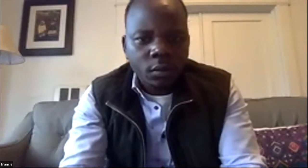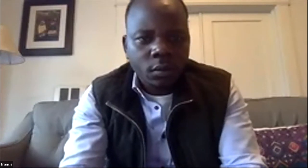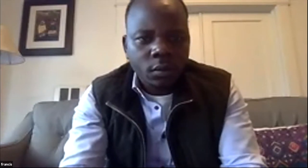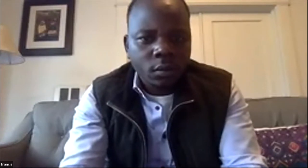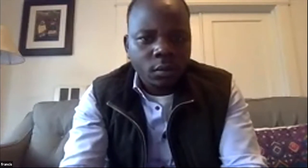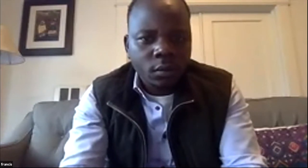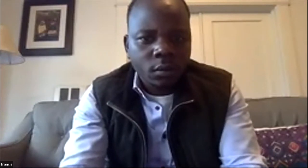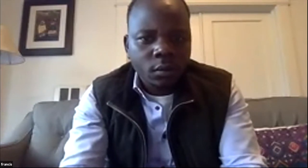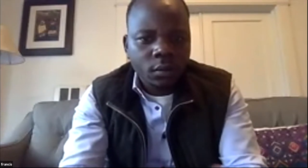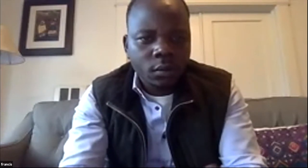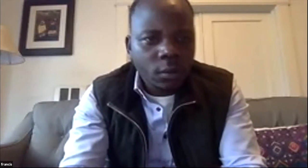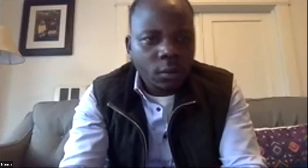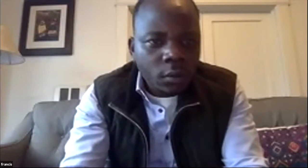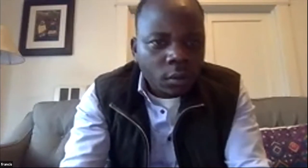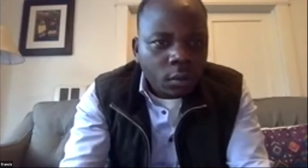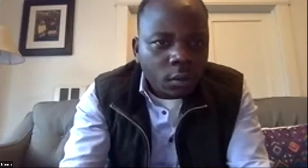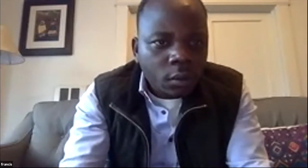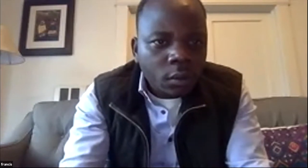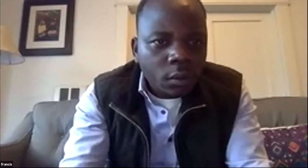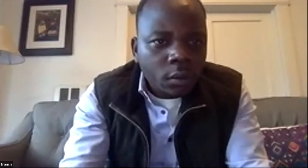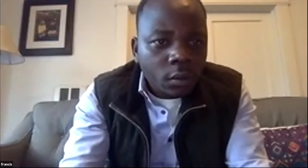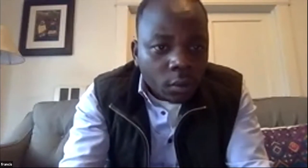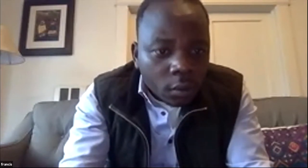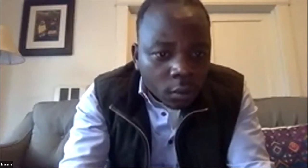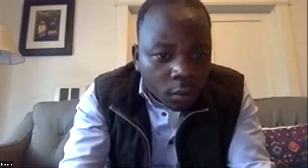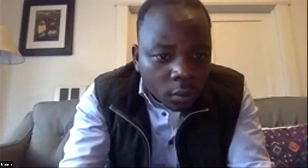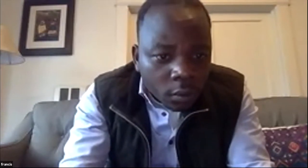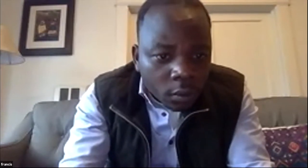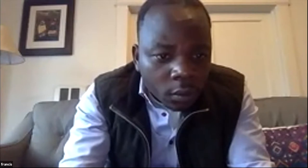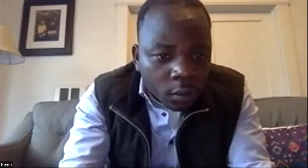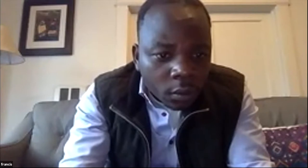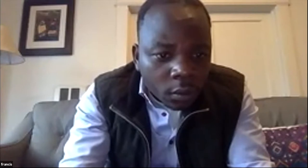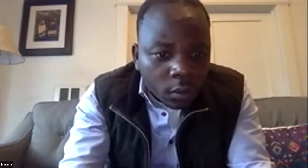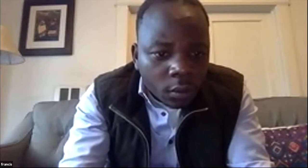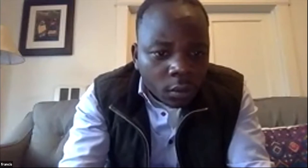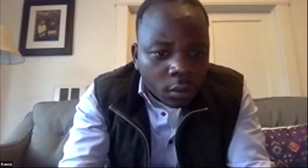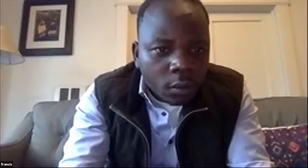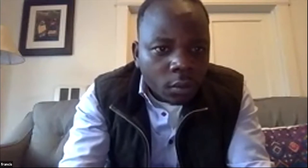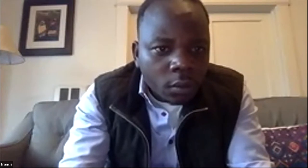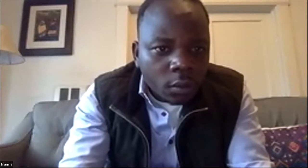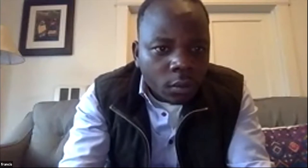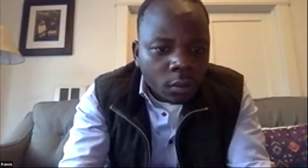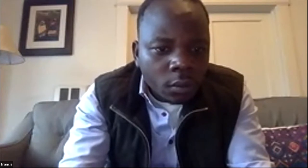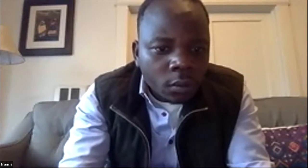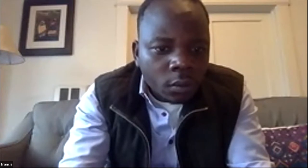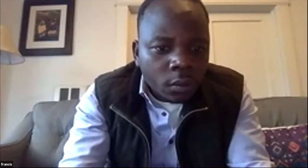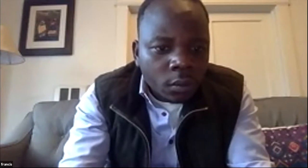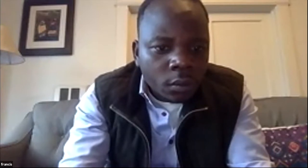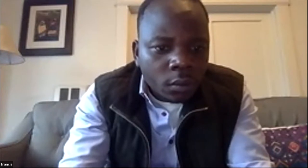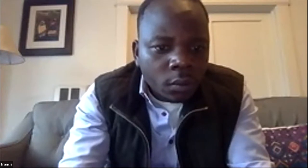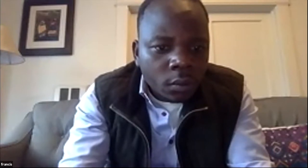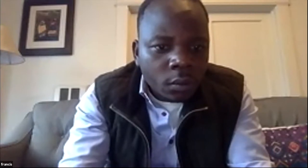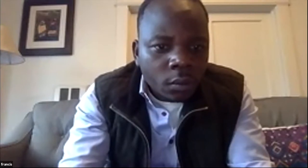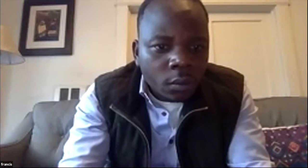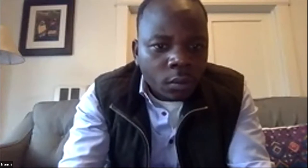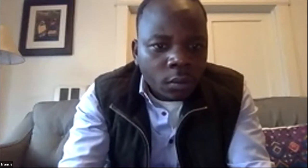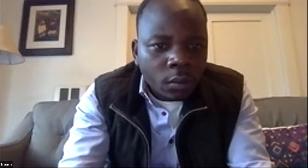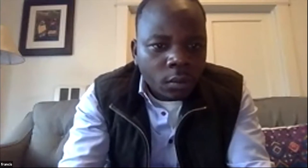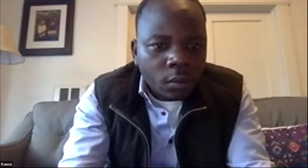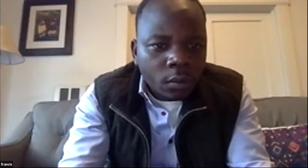chose his project as a you know disabled related disability related project as a